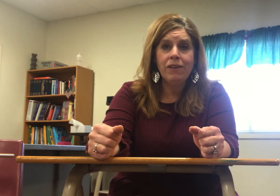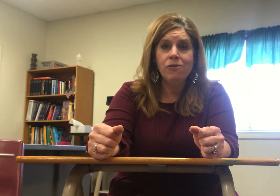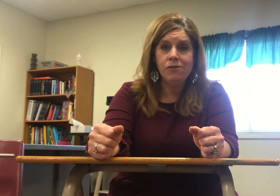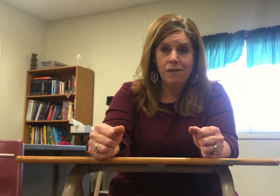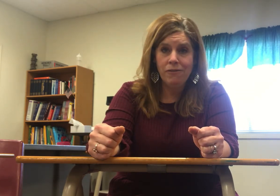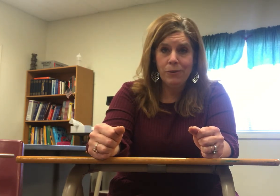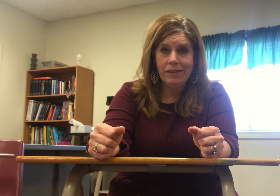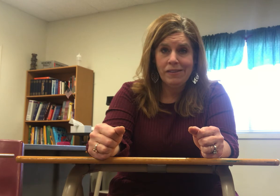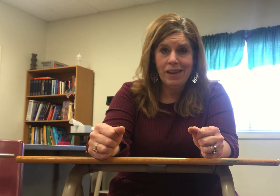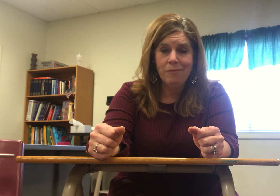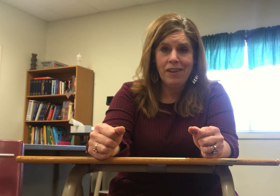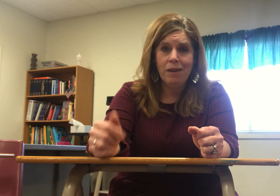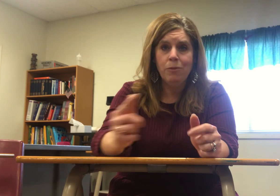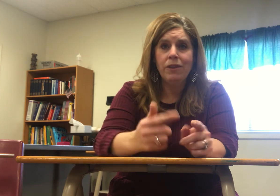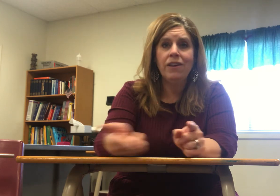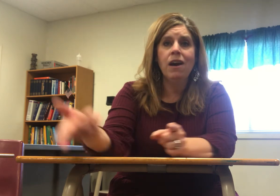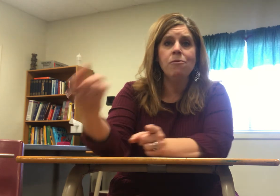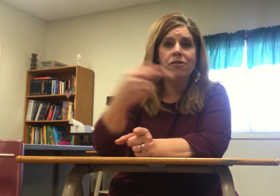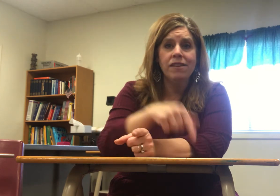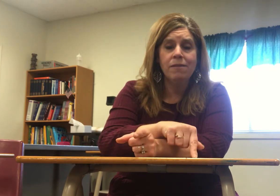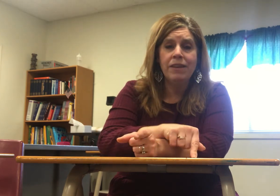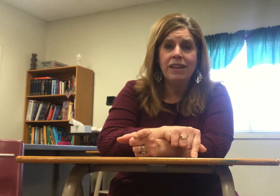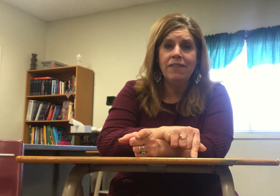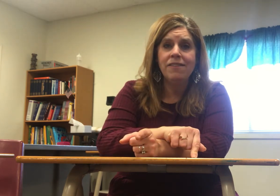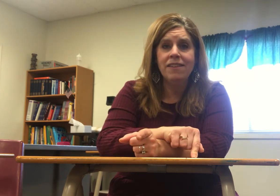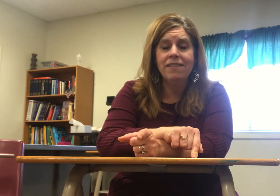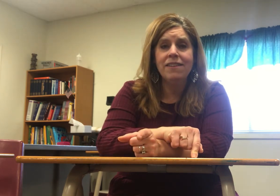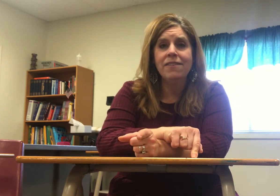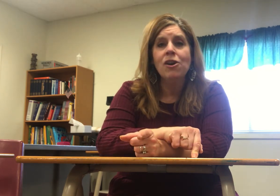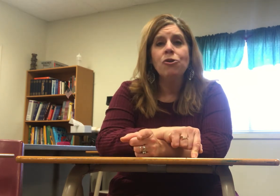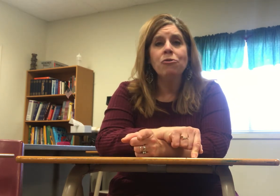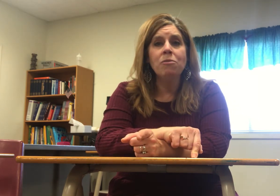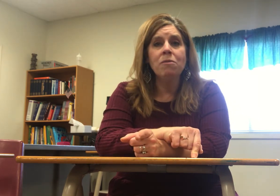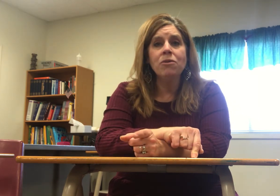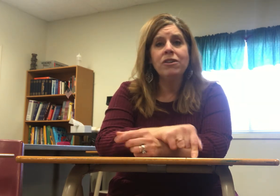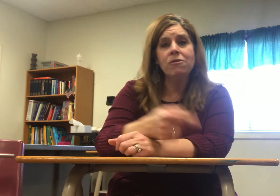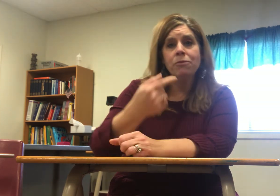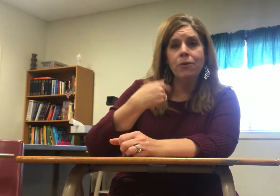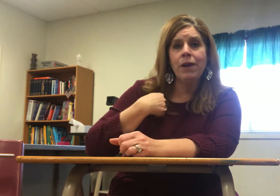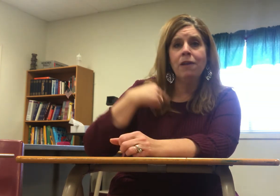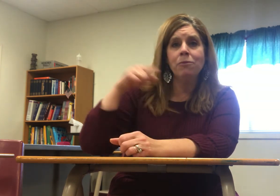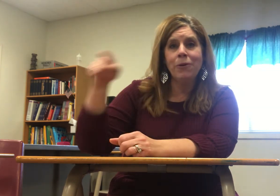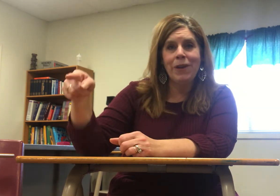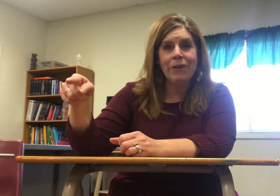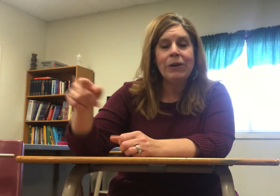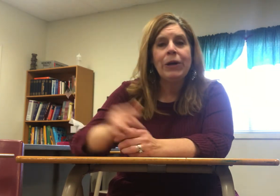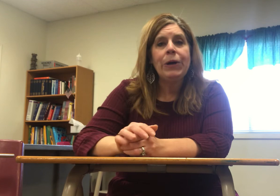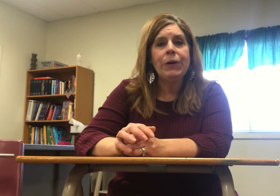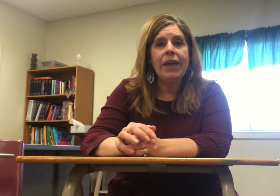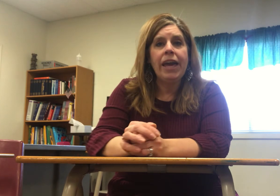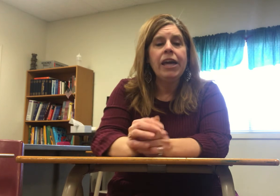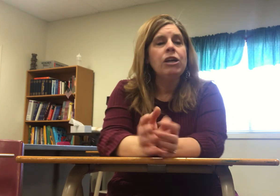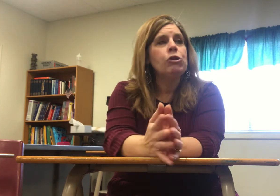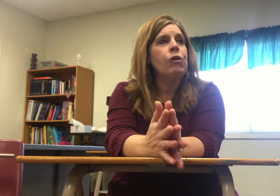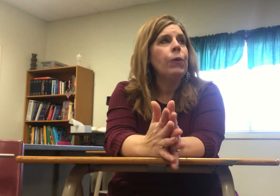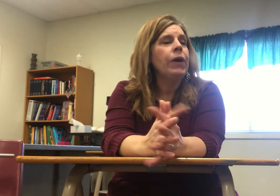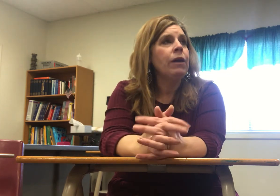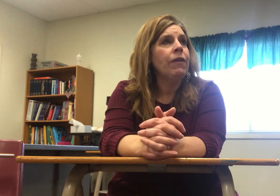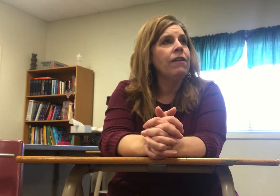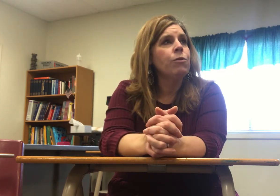yourself doing the same thing putting the object at the beginning of the sentence remembering to pronoun pronoun okay so anyway that's what